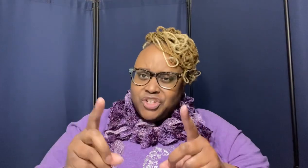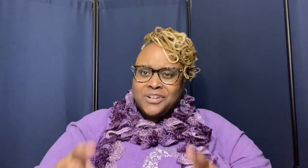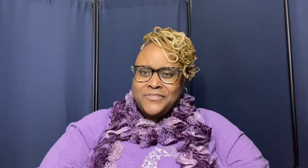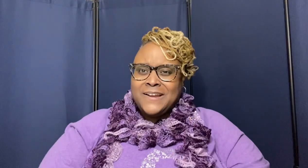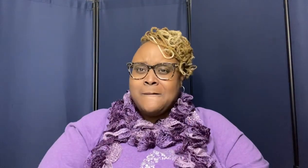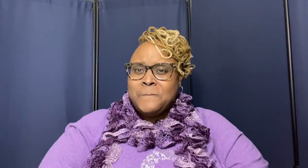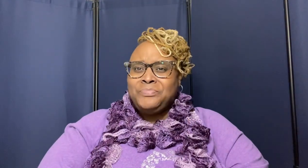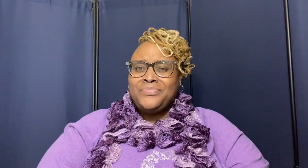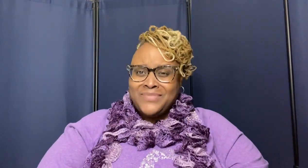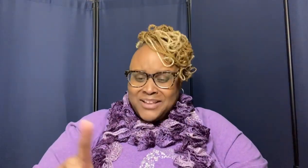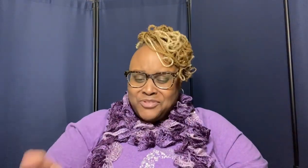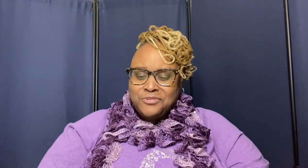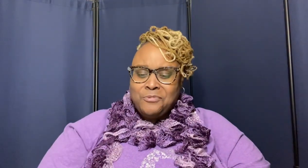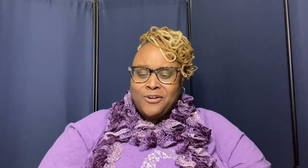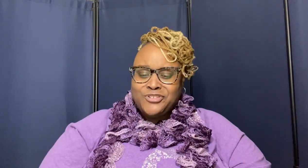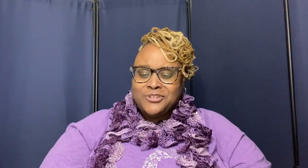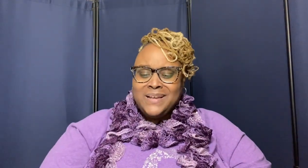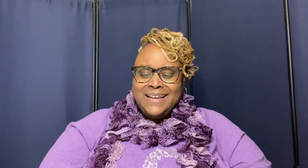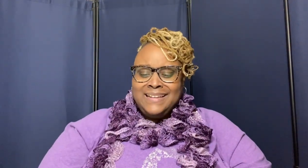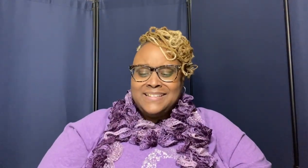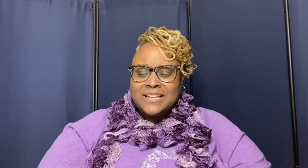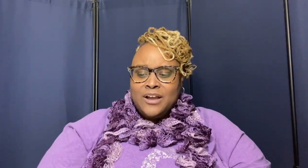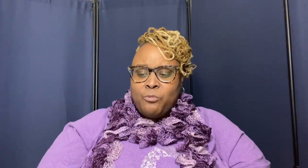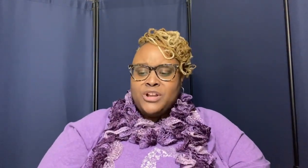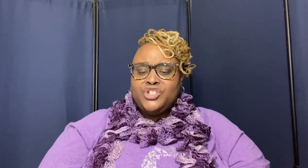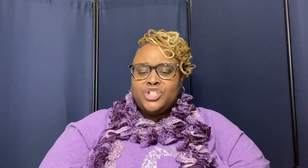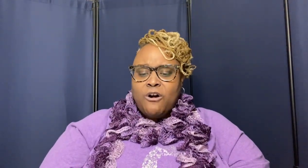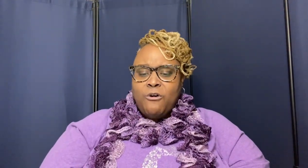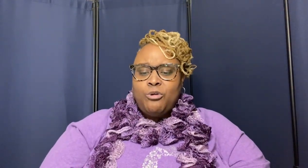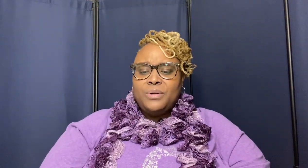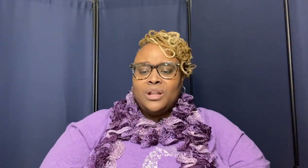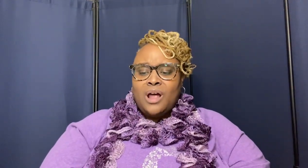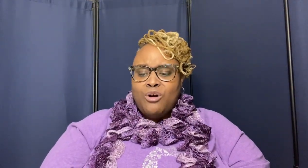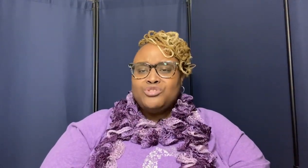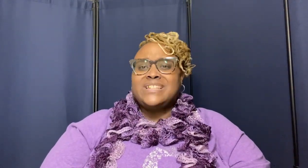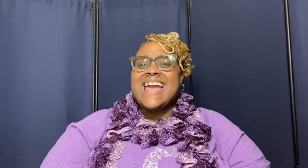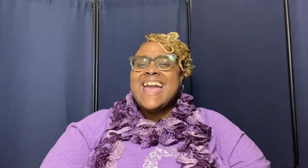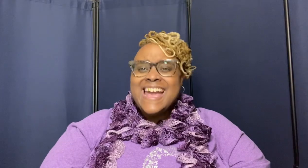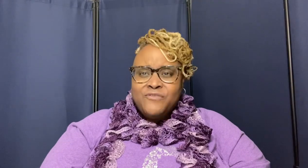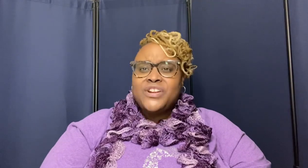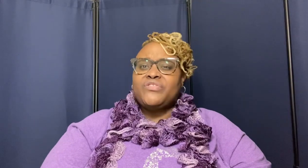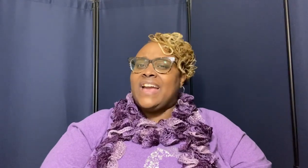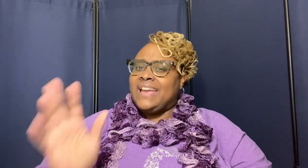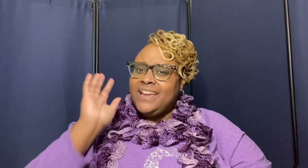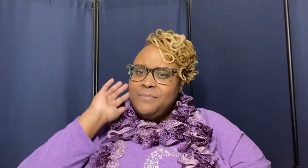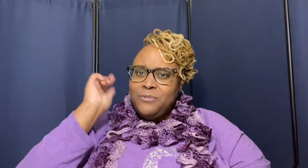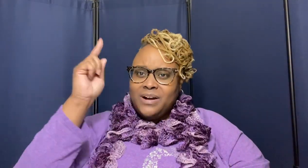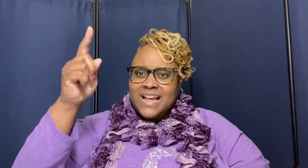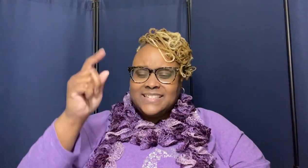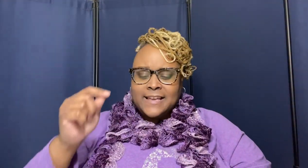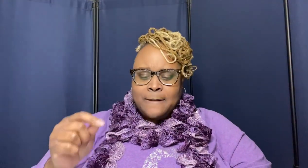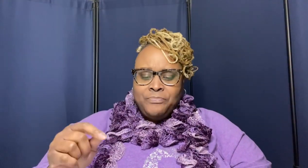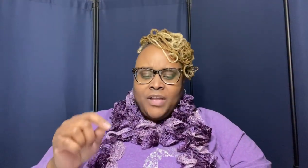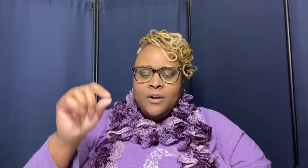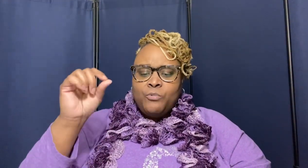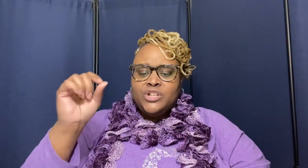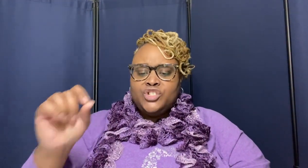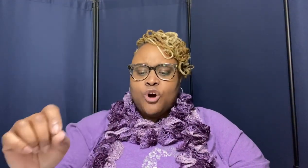of him that's true worship listen when job lost everything hear me what i say when job